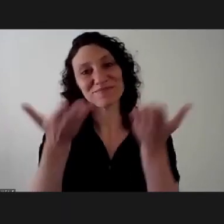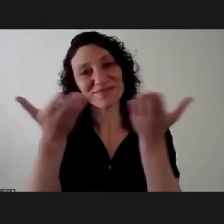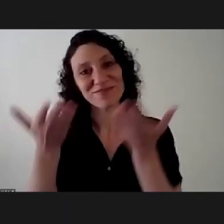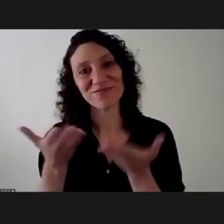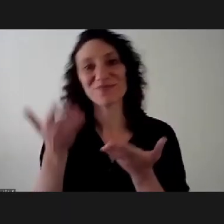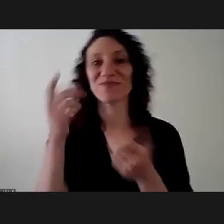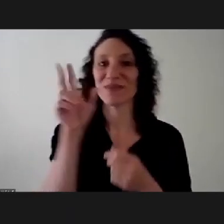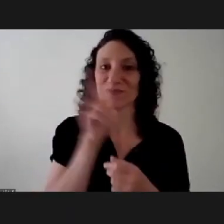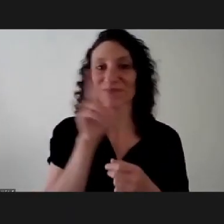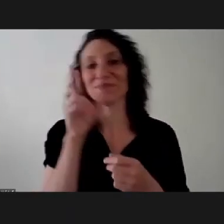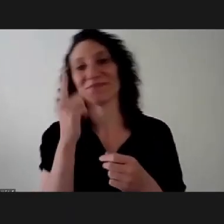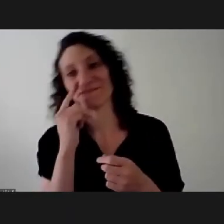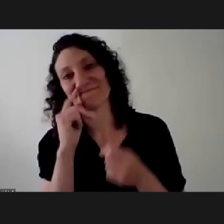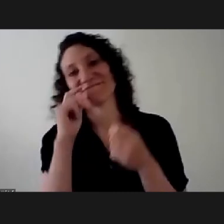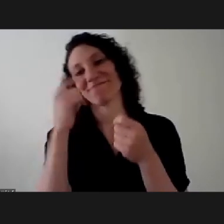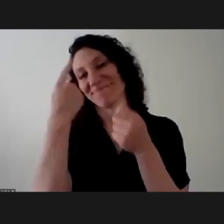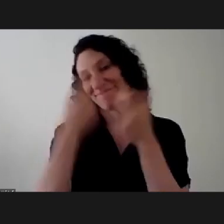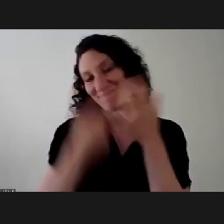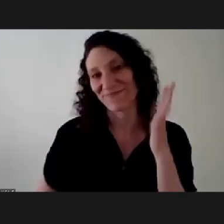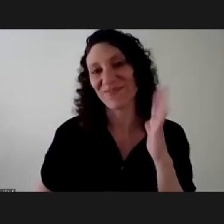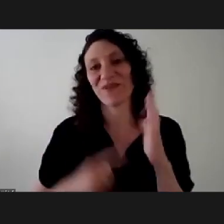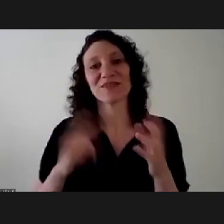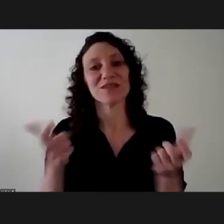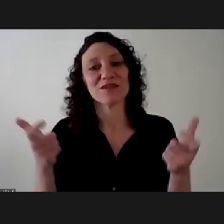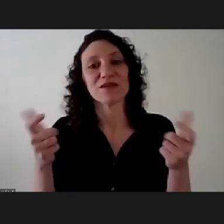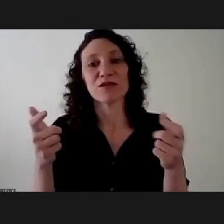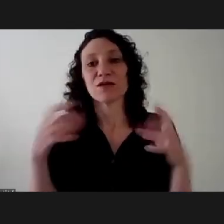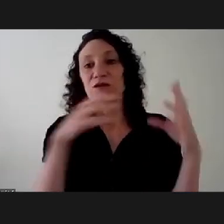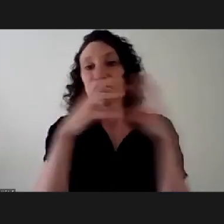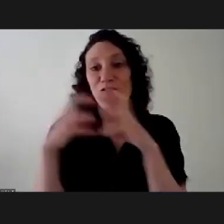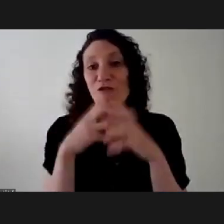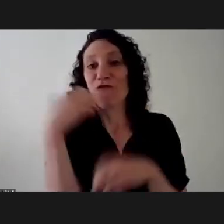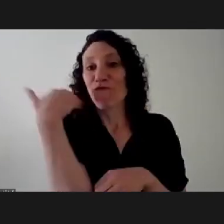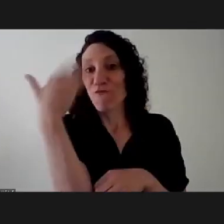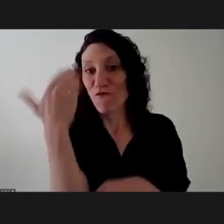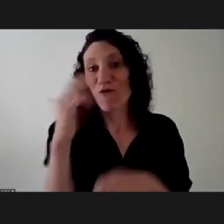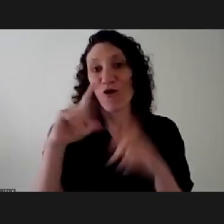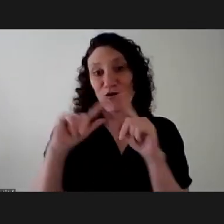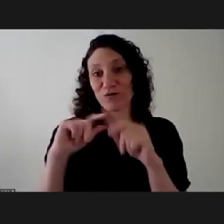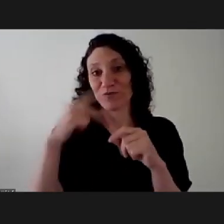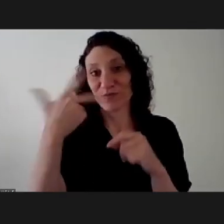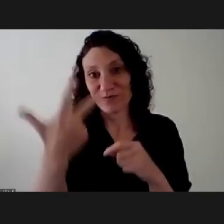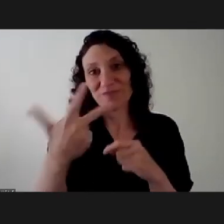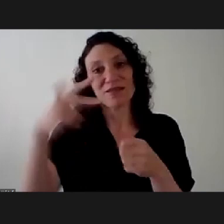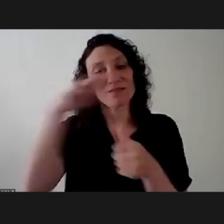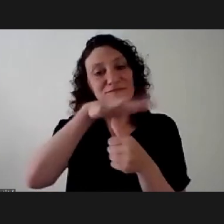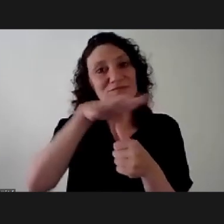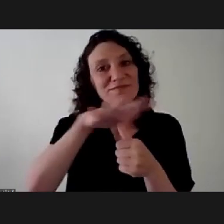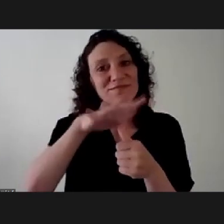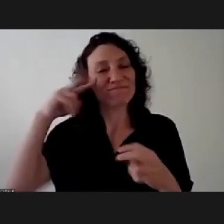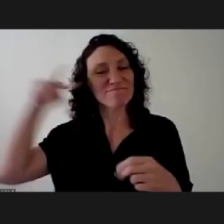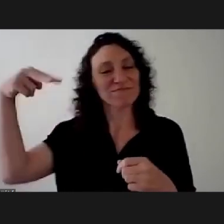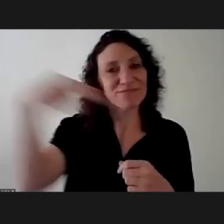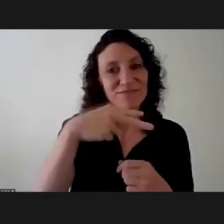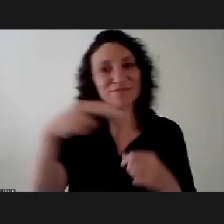Hello, welcome everyone to the third Cinema in Gender Perspective Forum